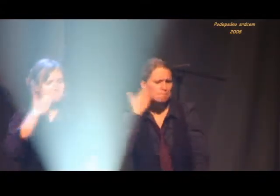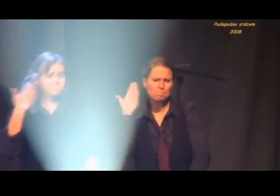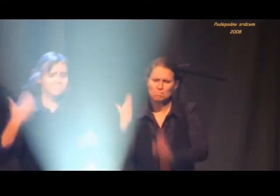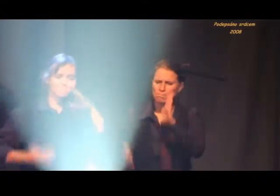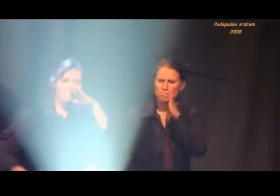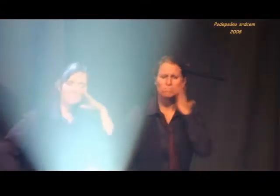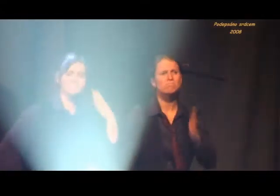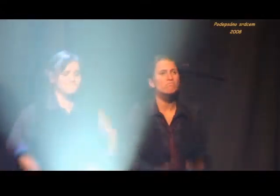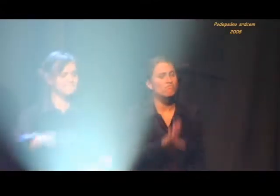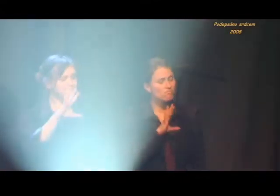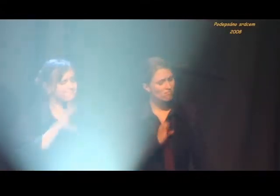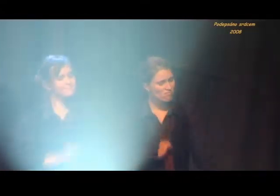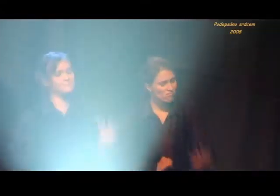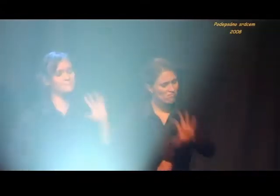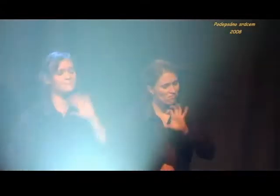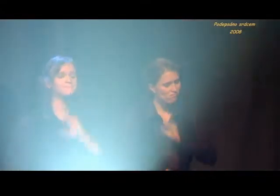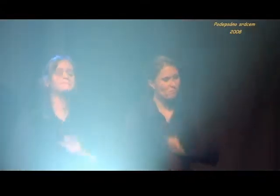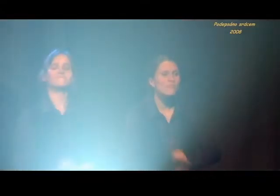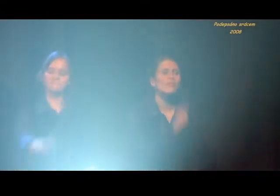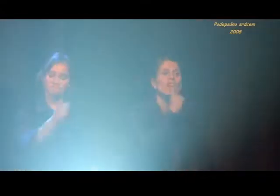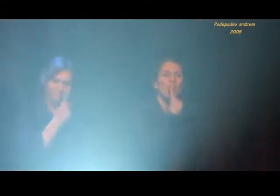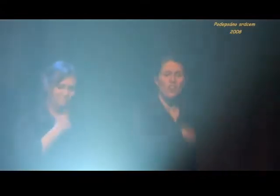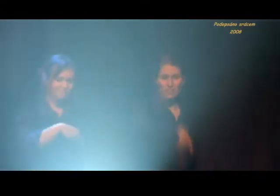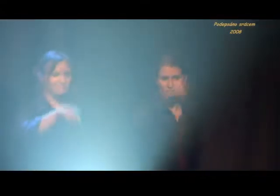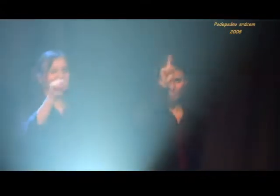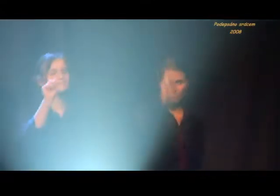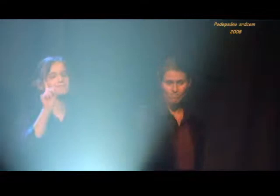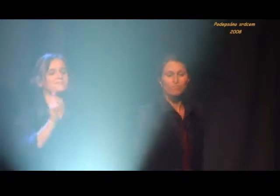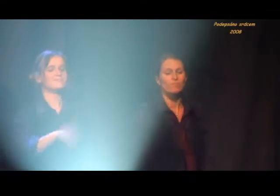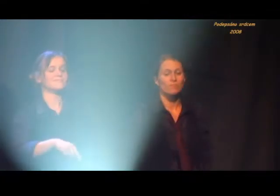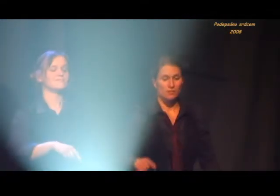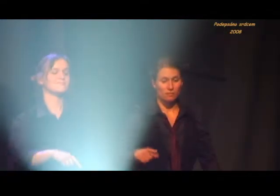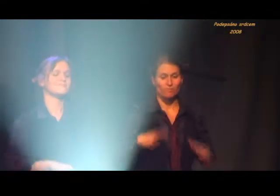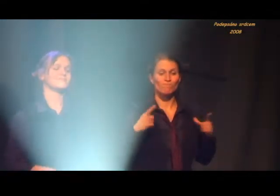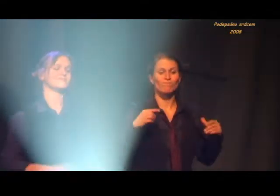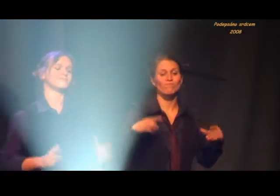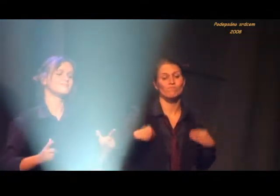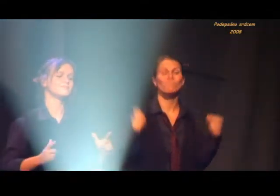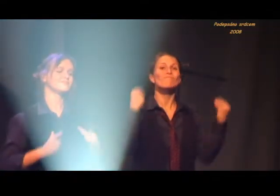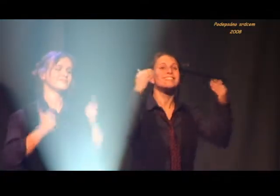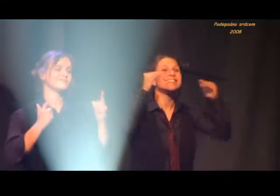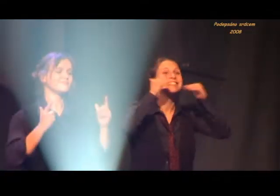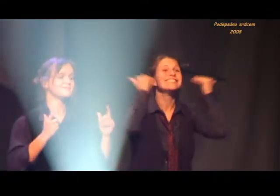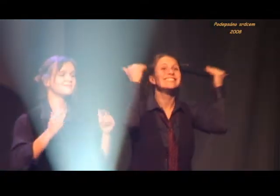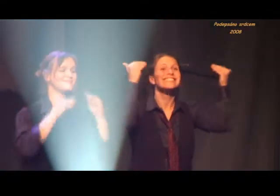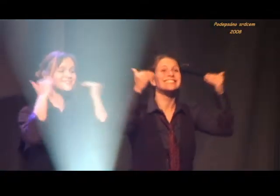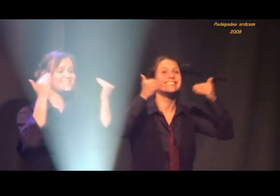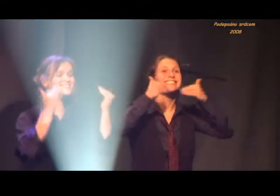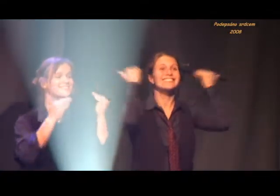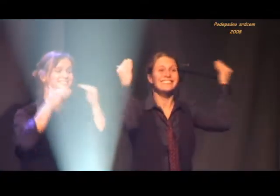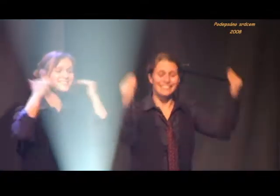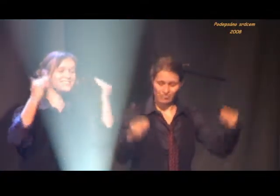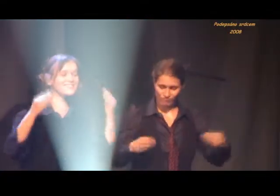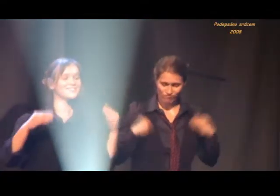To think, I did all that, and may I say,